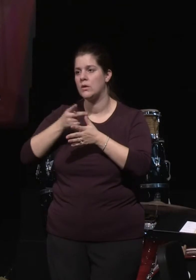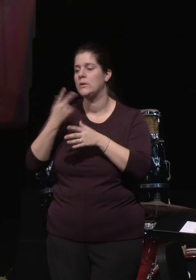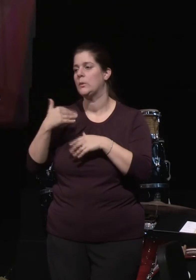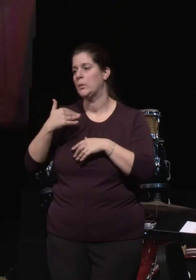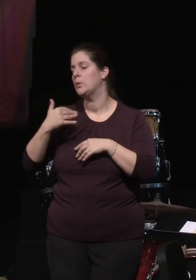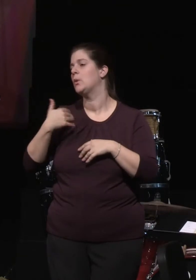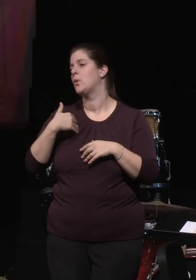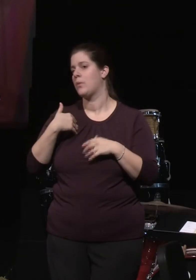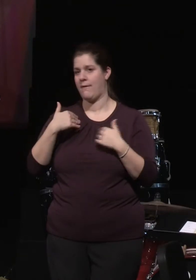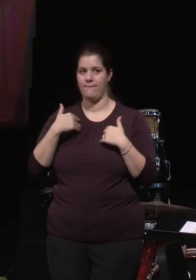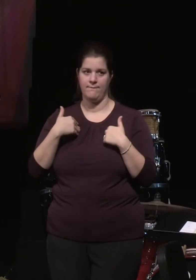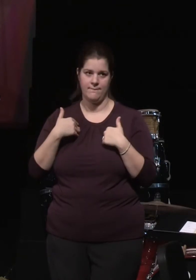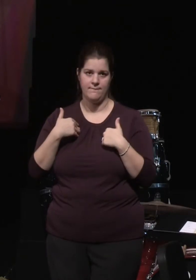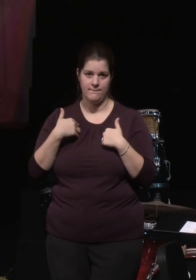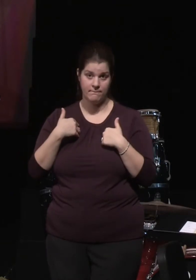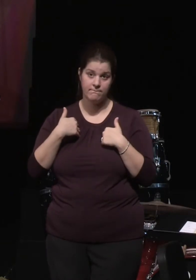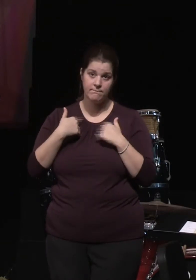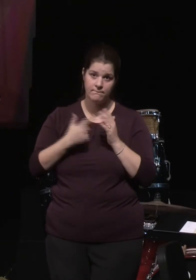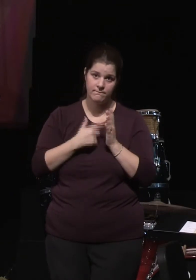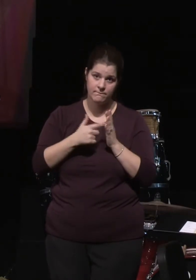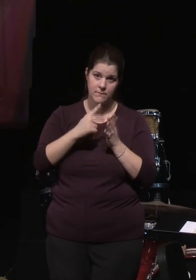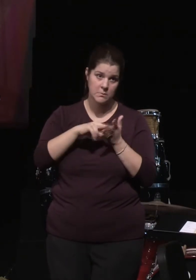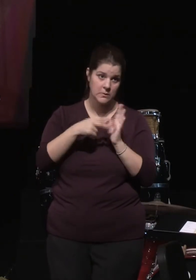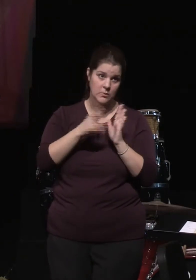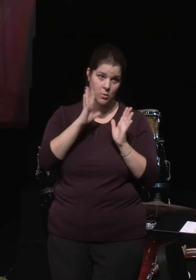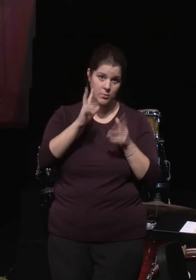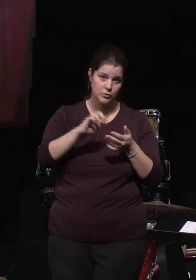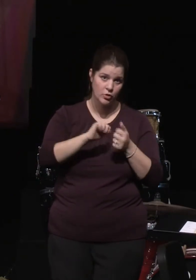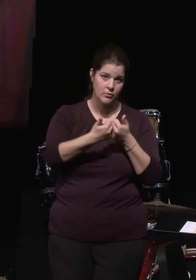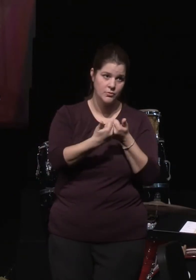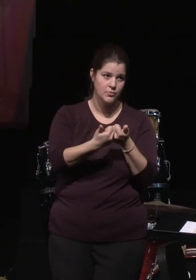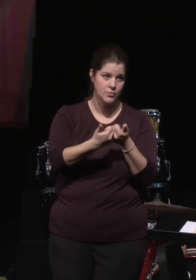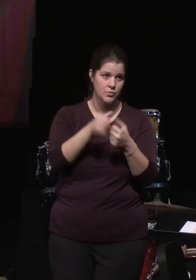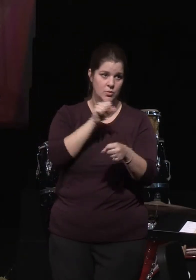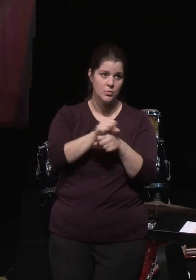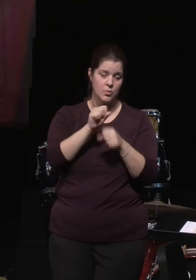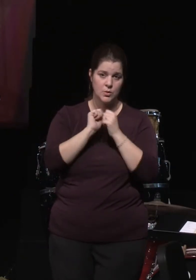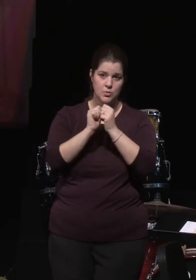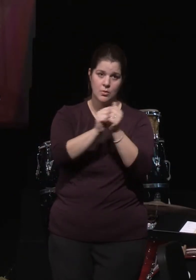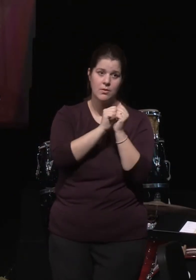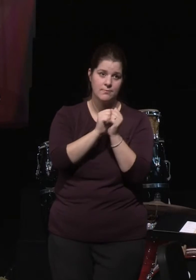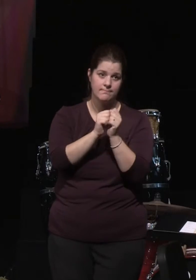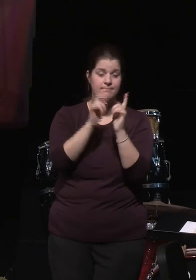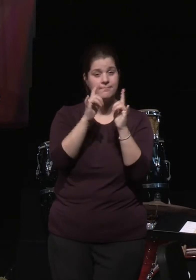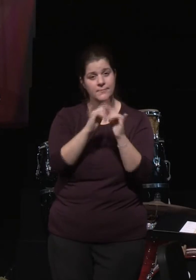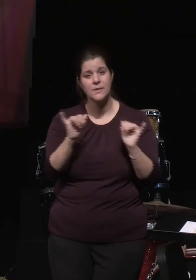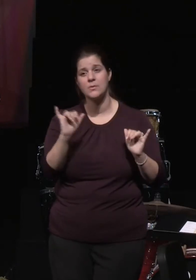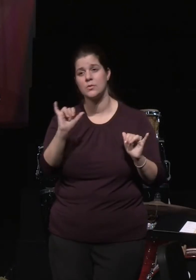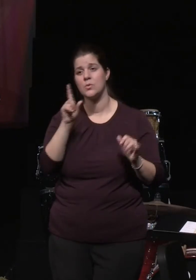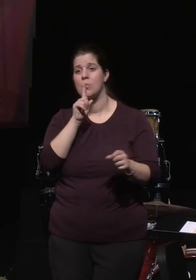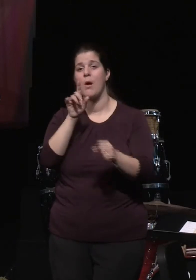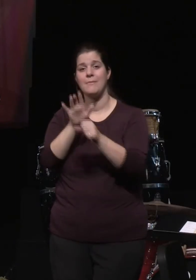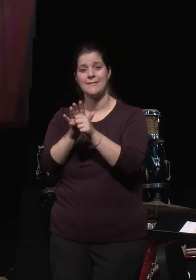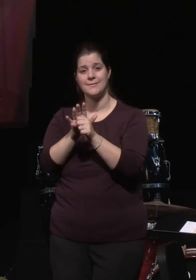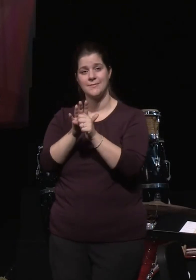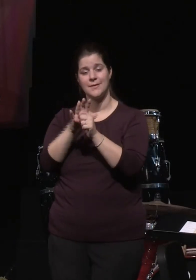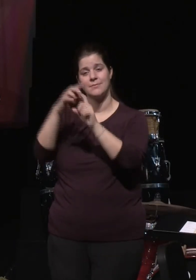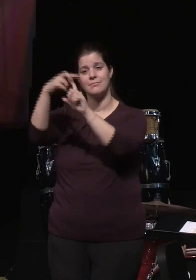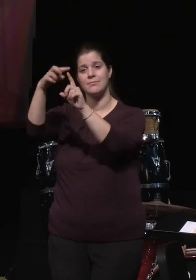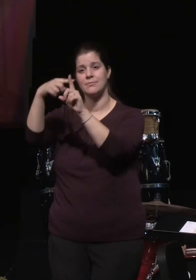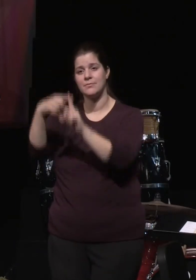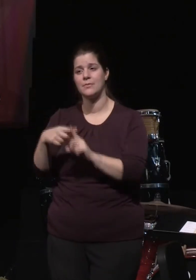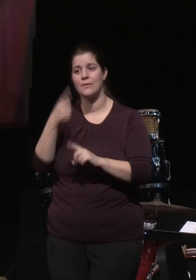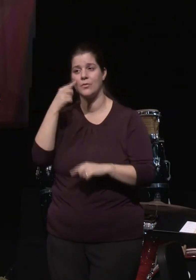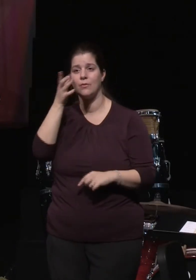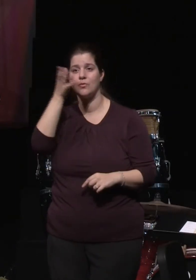We will find times of challenge as we work together just like we will find times of promise. And